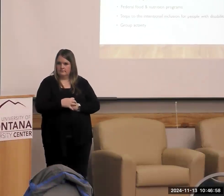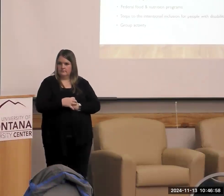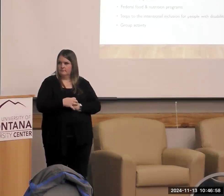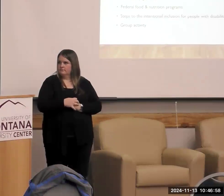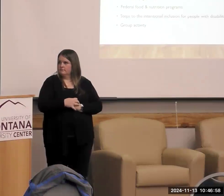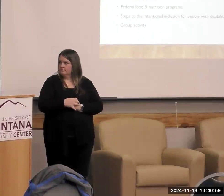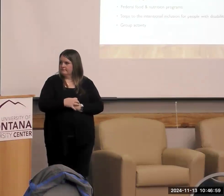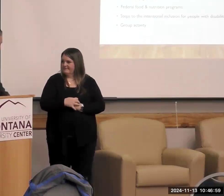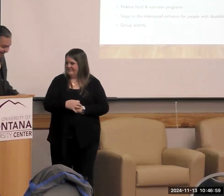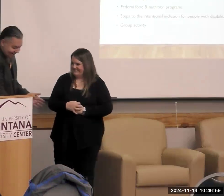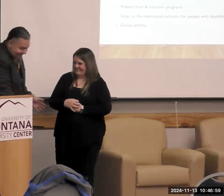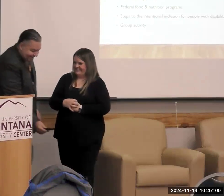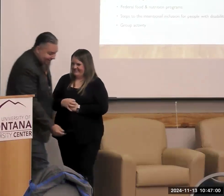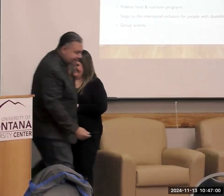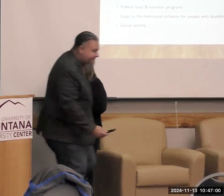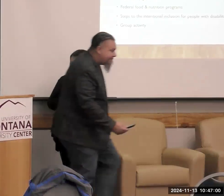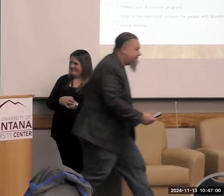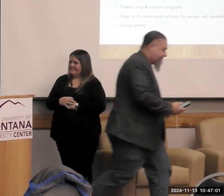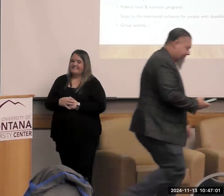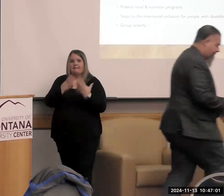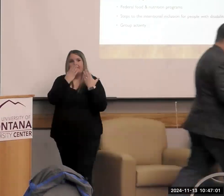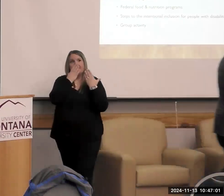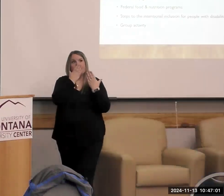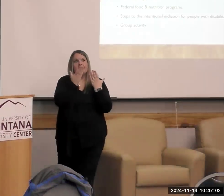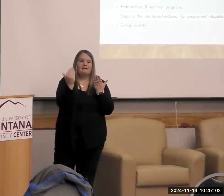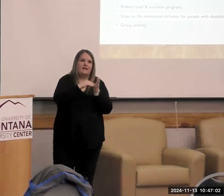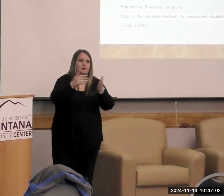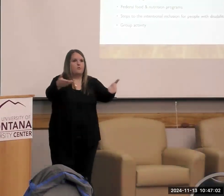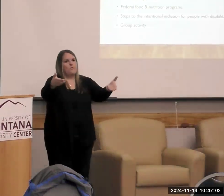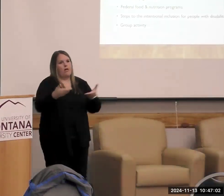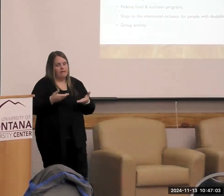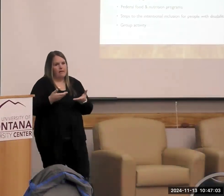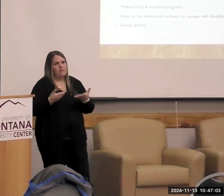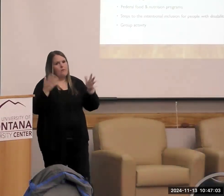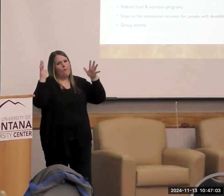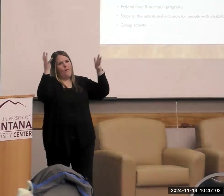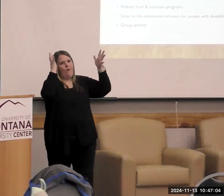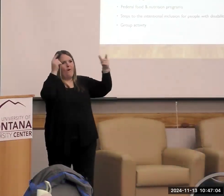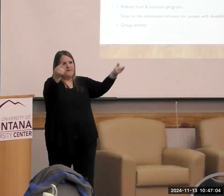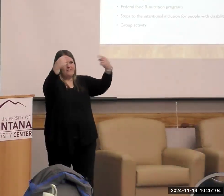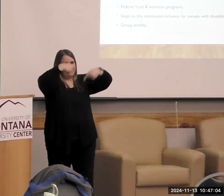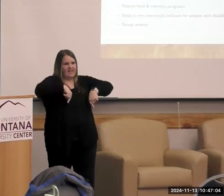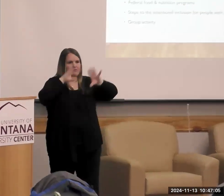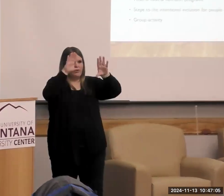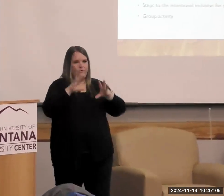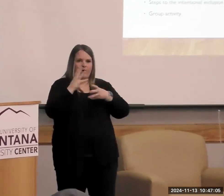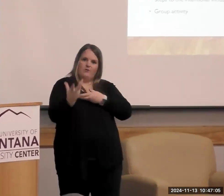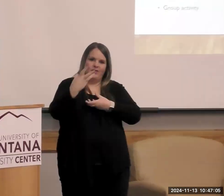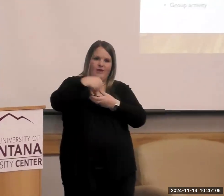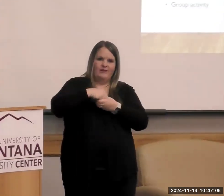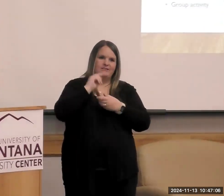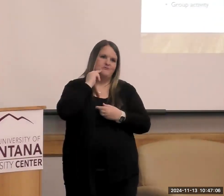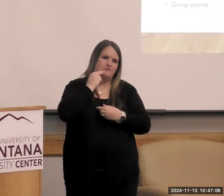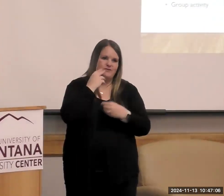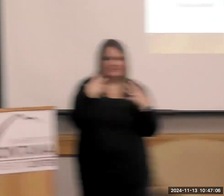Thanks, Damien. So again, welcome to everybody, and bravo that you came to this wonderful, inclusive nutrition